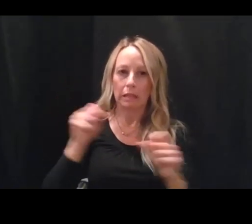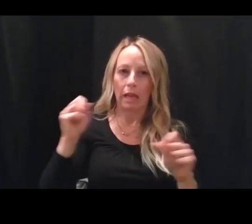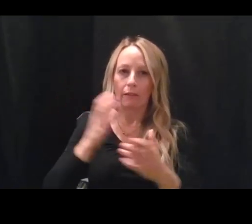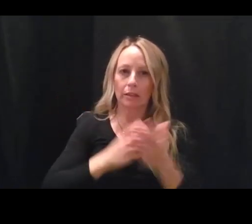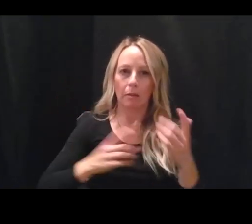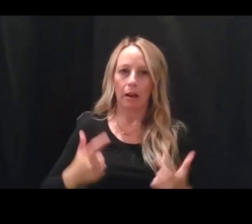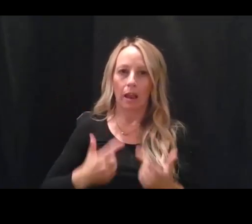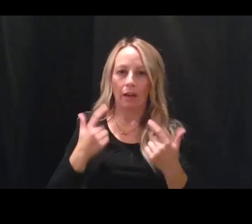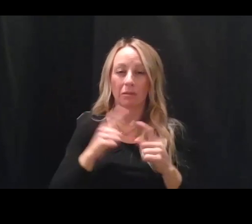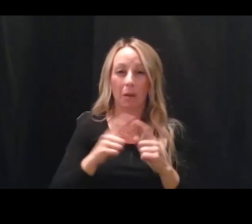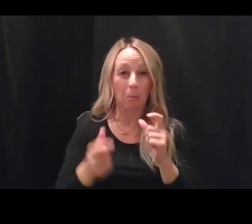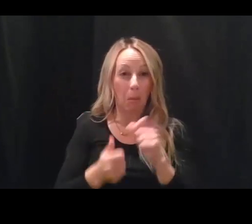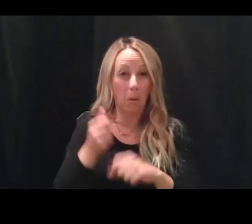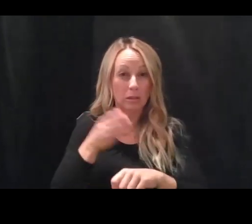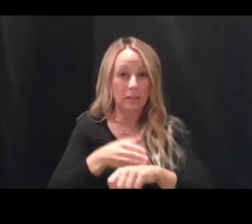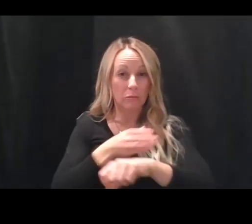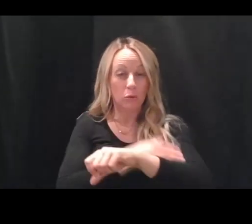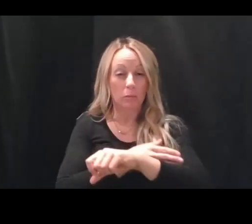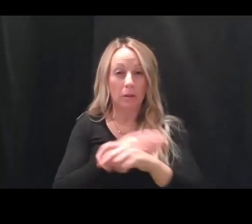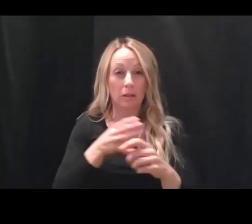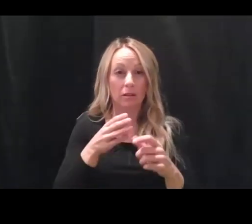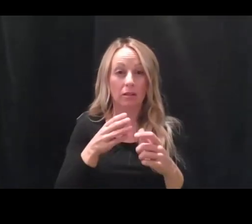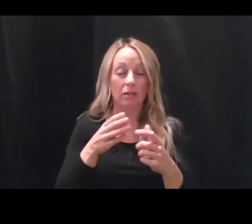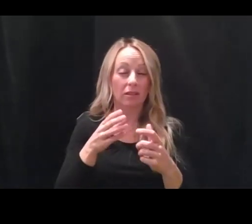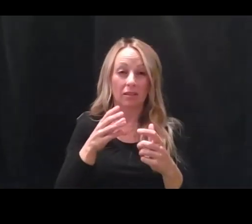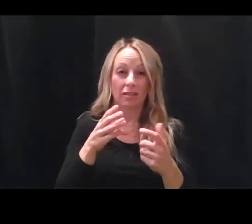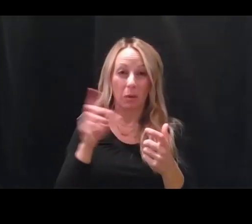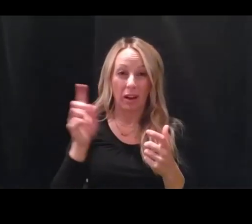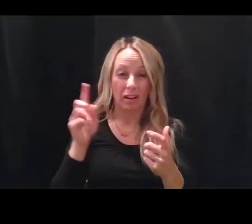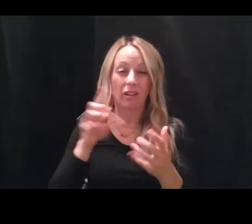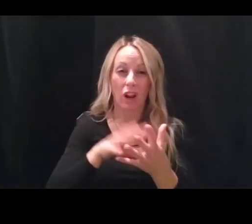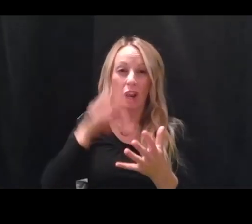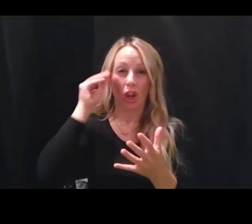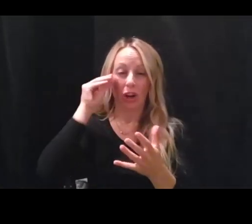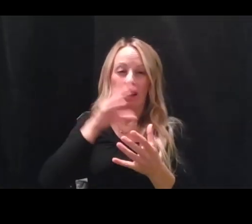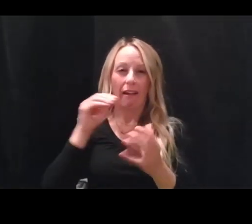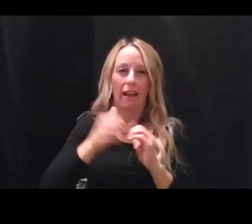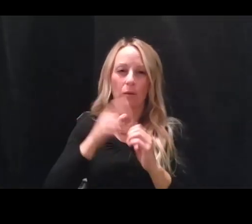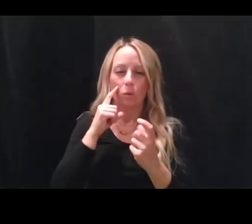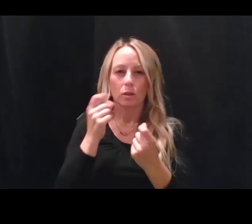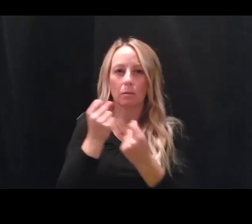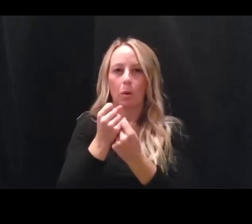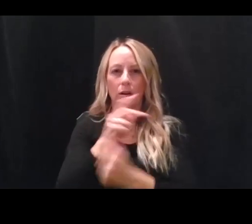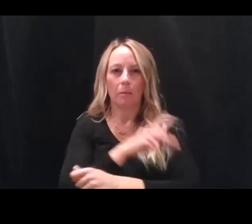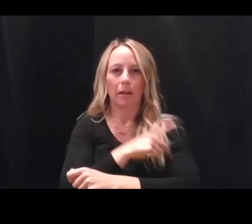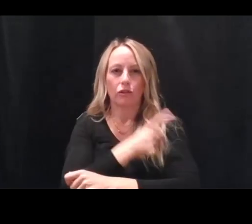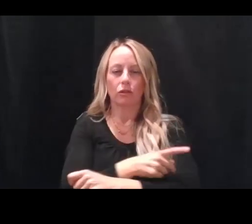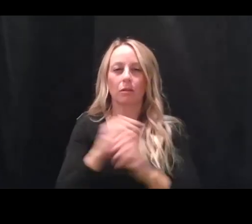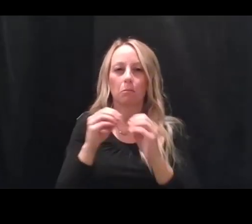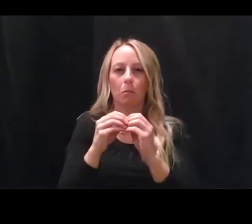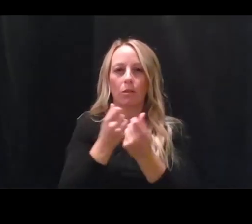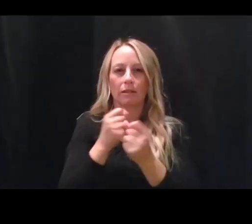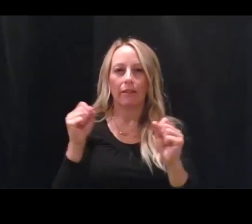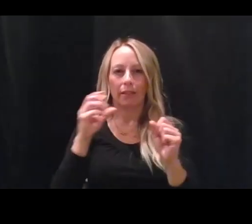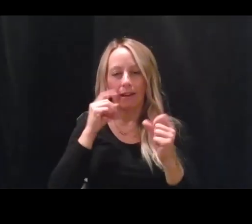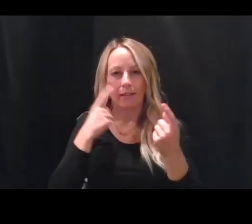improvement comes from learning about the disease and learning how to support patients more safely and effectively